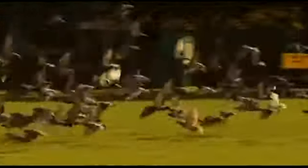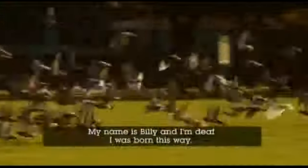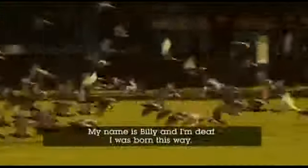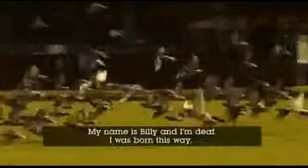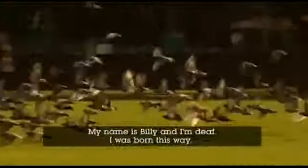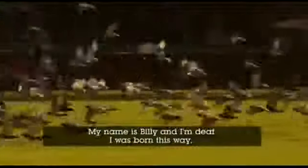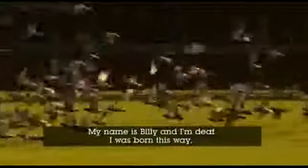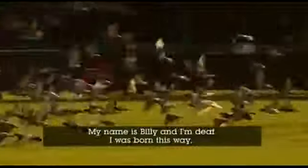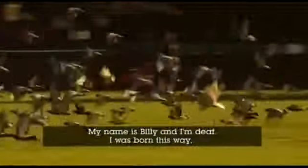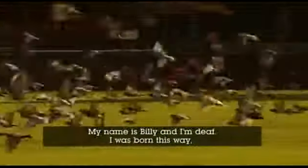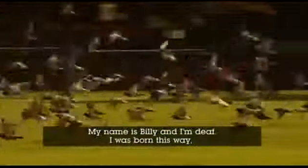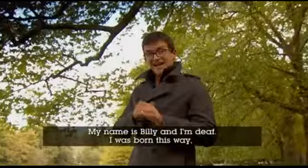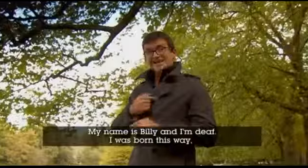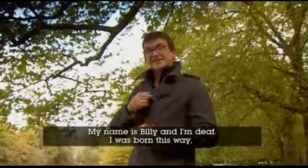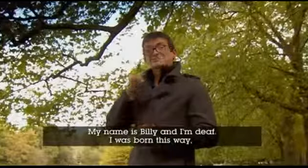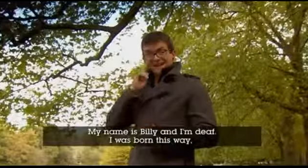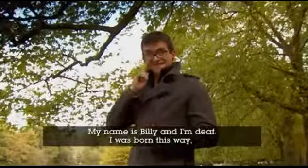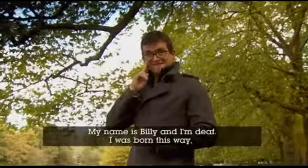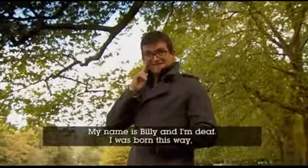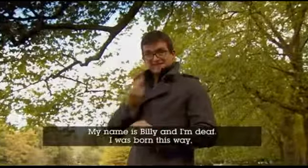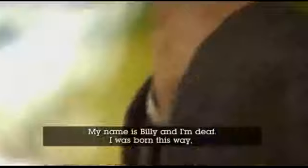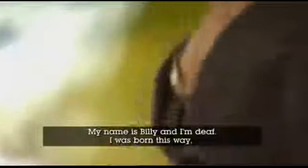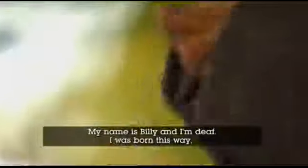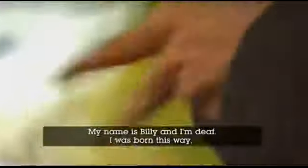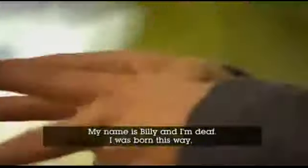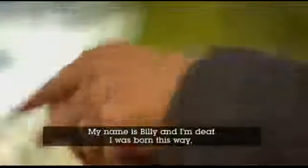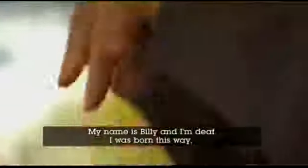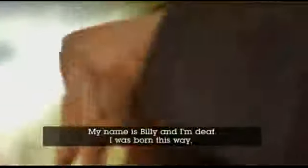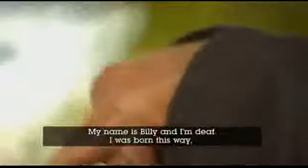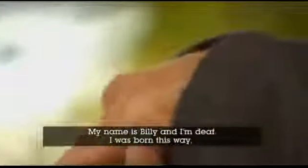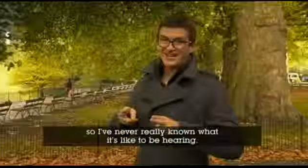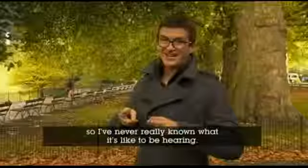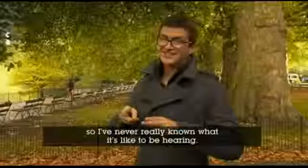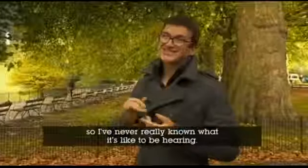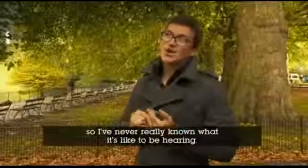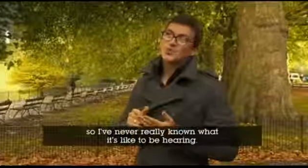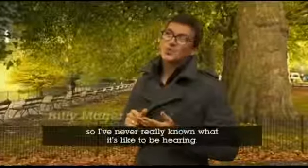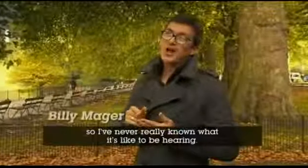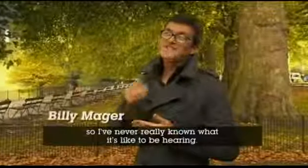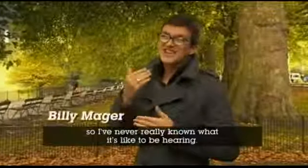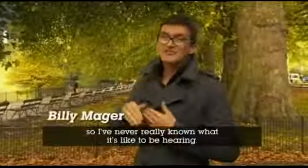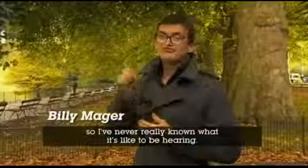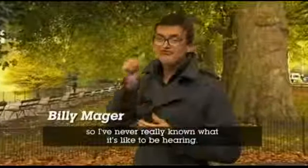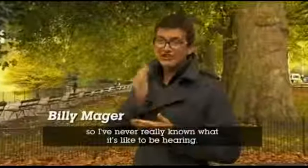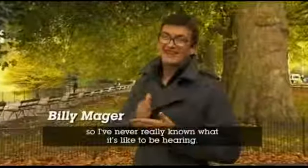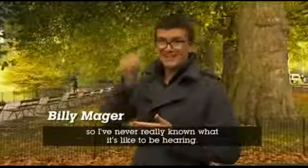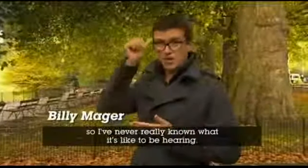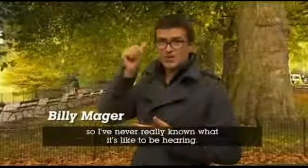My name is William, and I'm deaf. I was born to train, so I've never really known